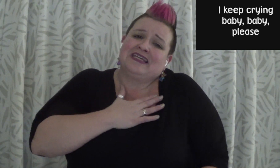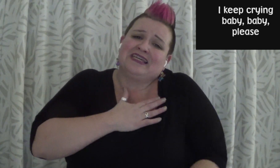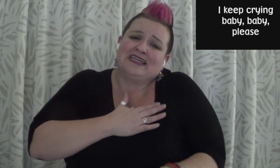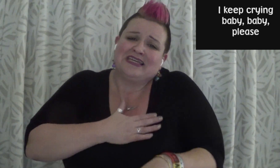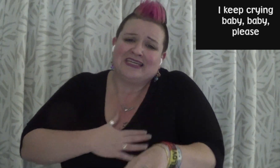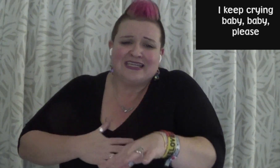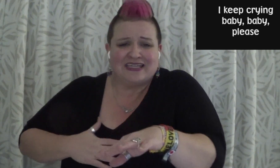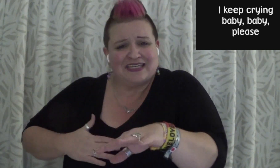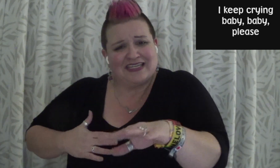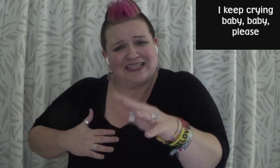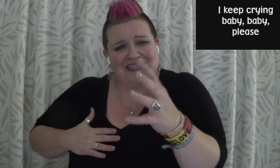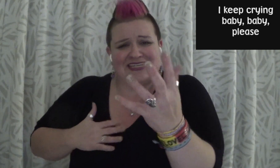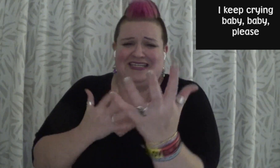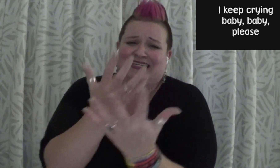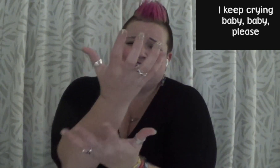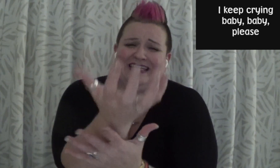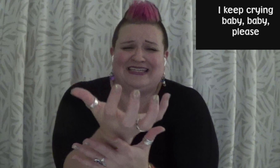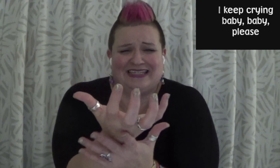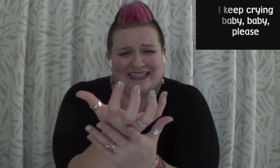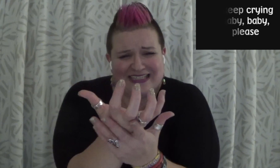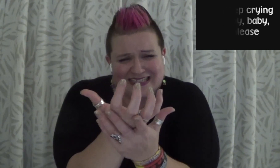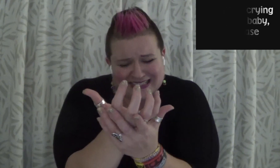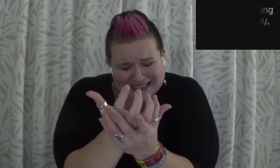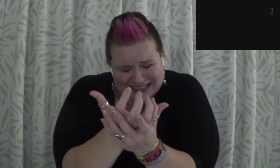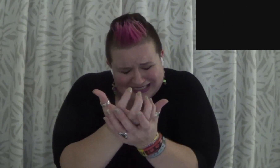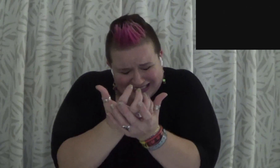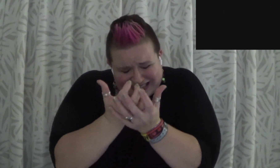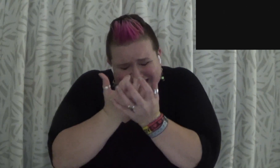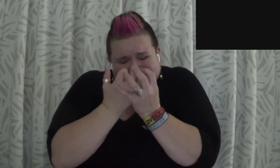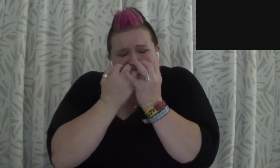blue,